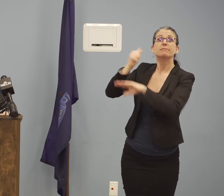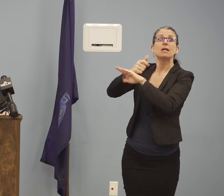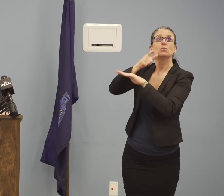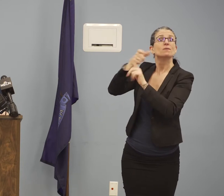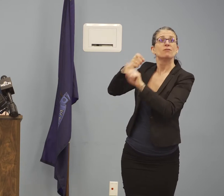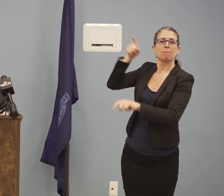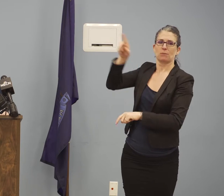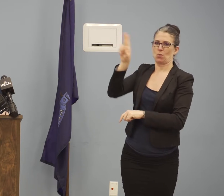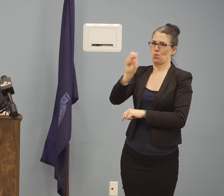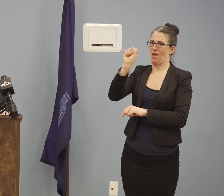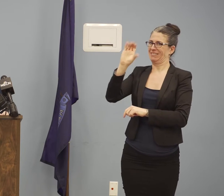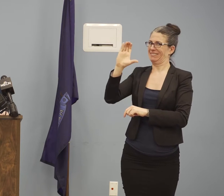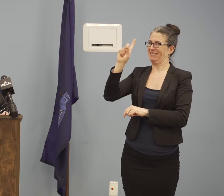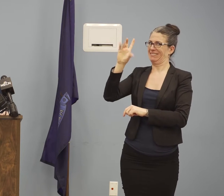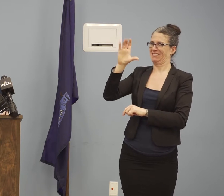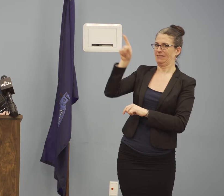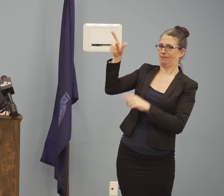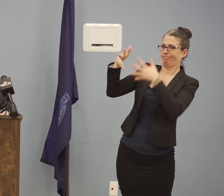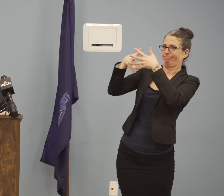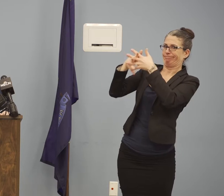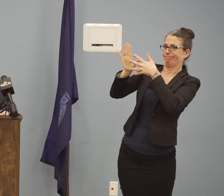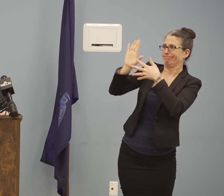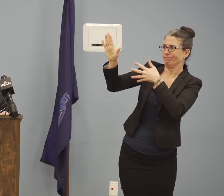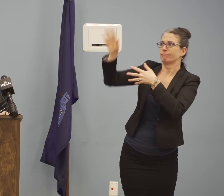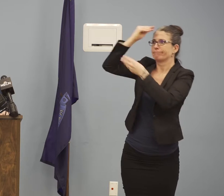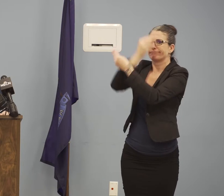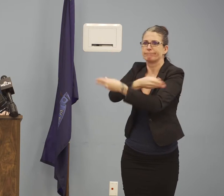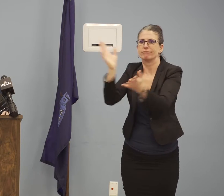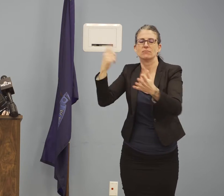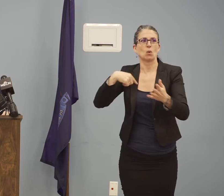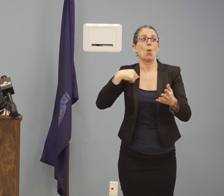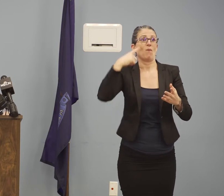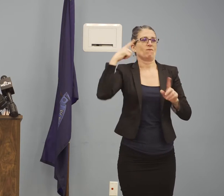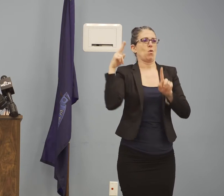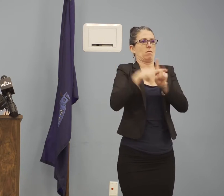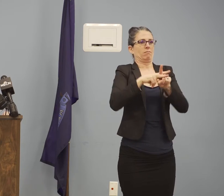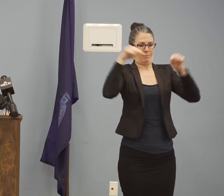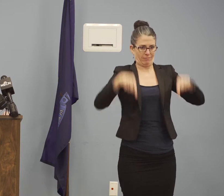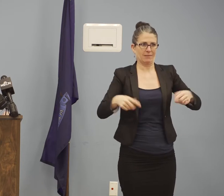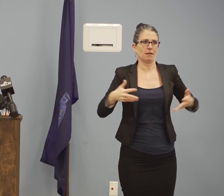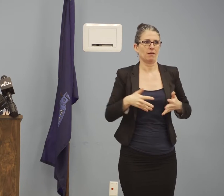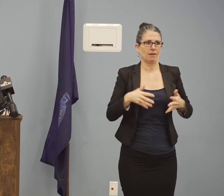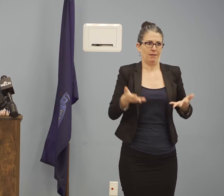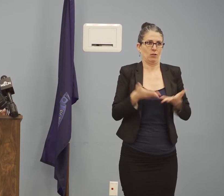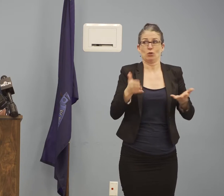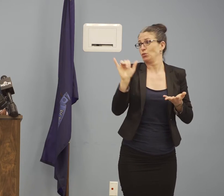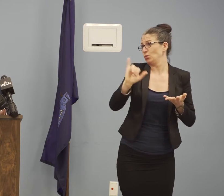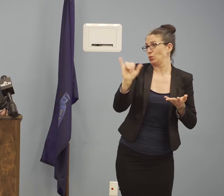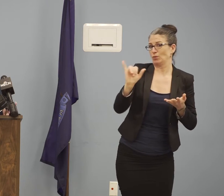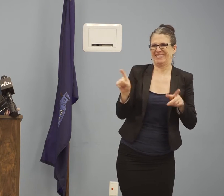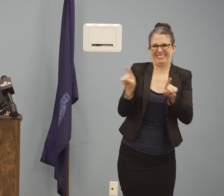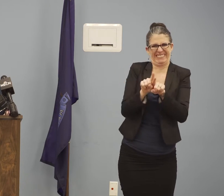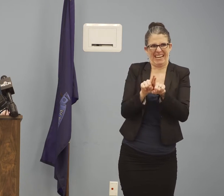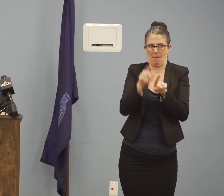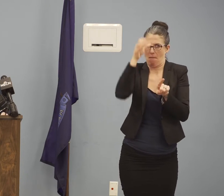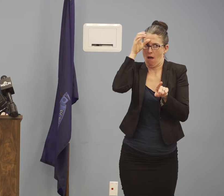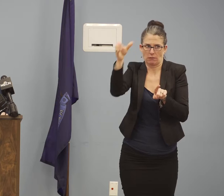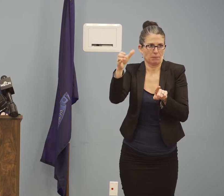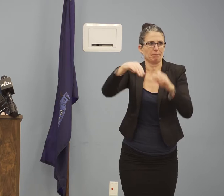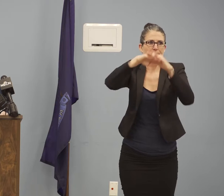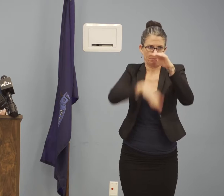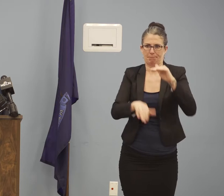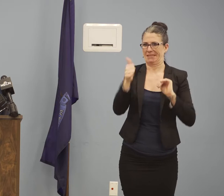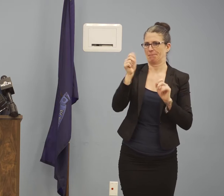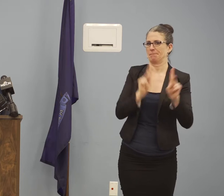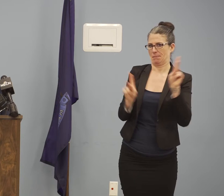state. I will review this order as well prior to its expiration and determine the need to revise and or renew it.